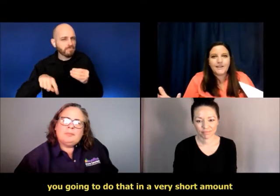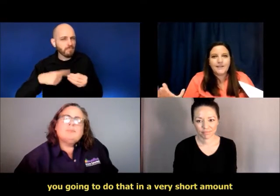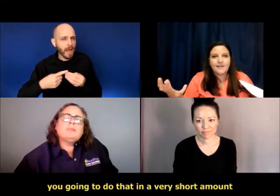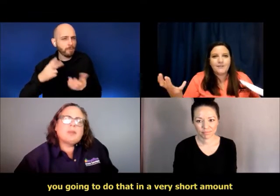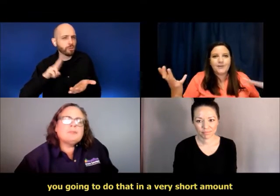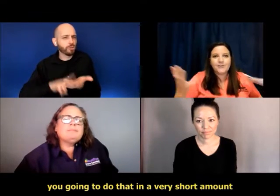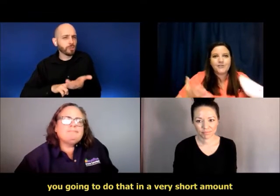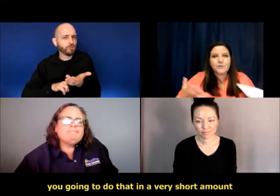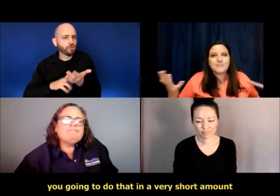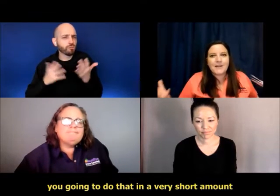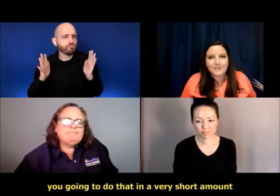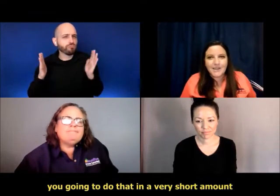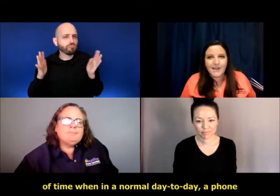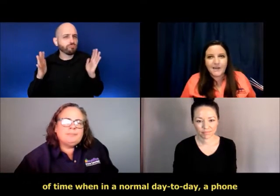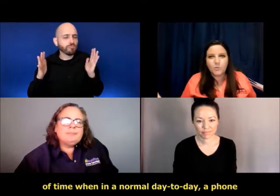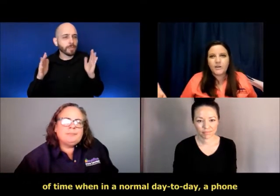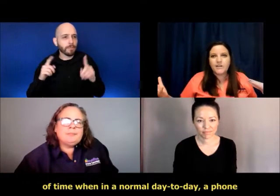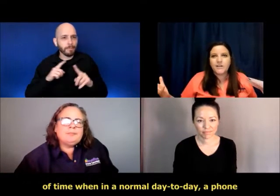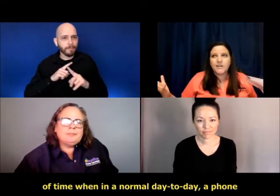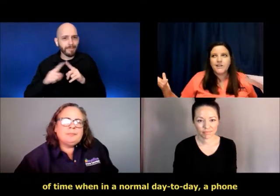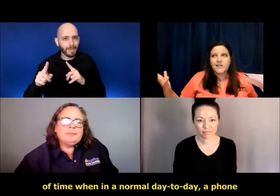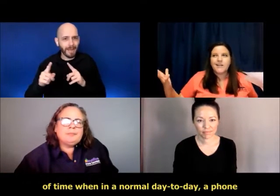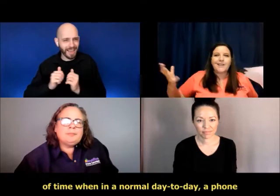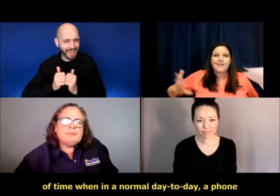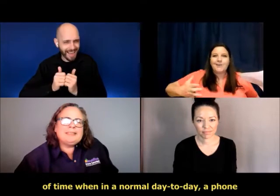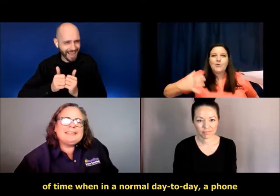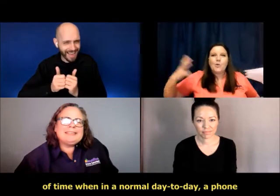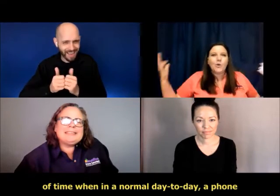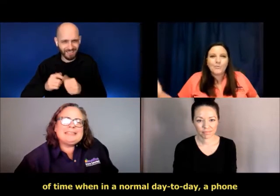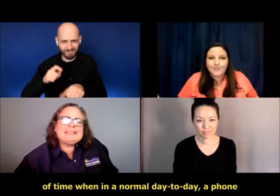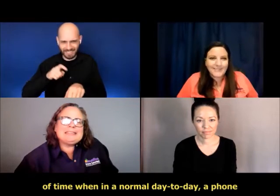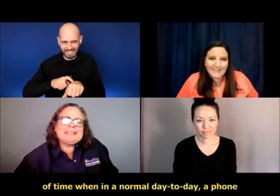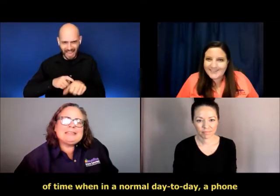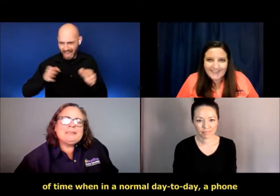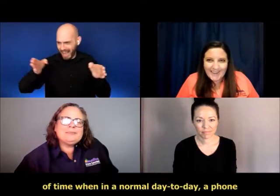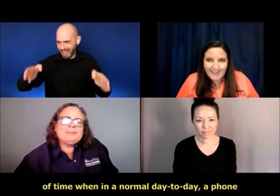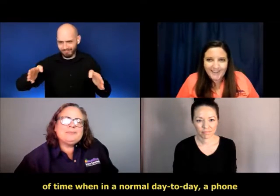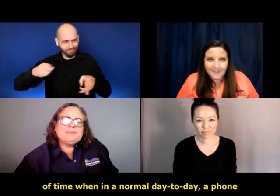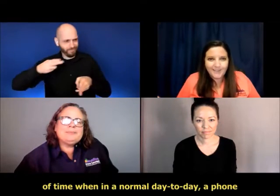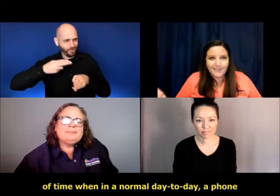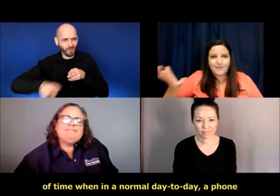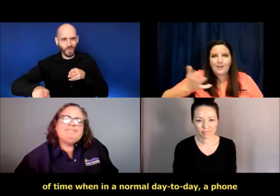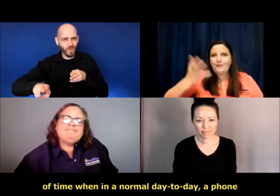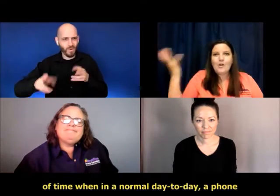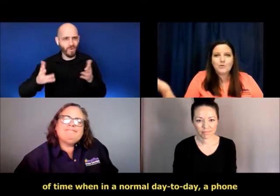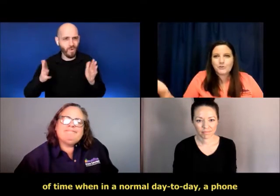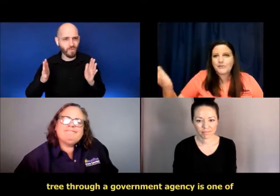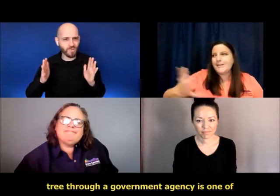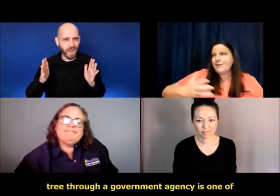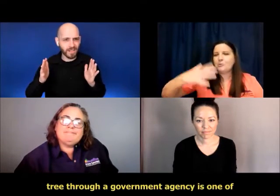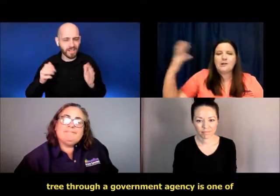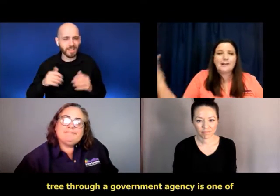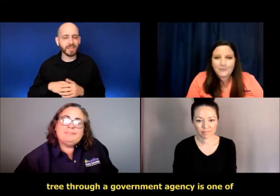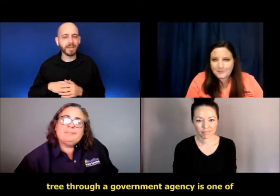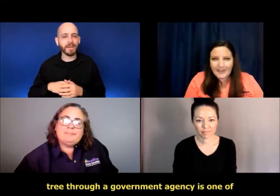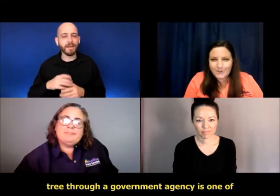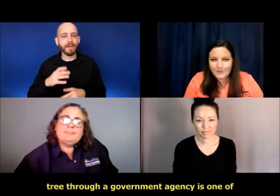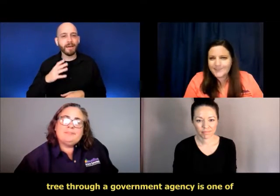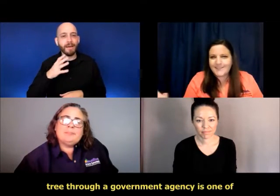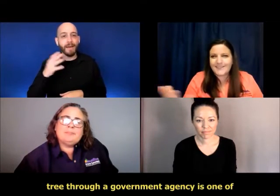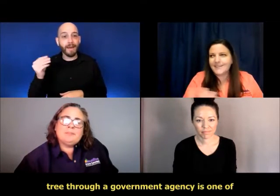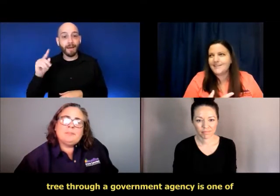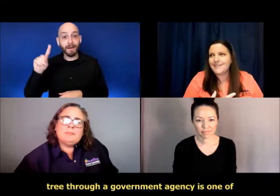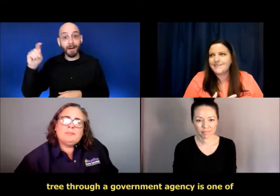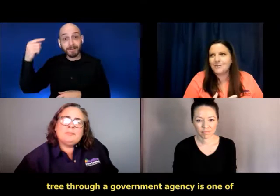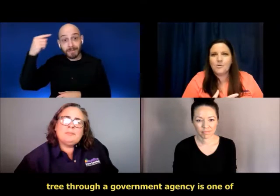that in a very short amount of time when in a normal day to day, a phone tree through a government